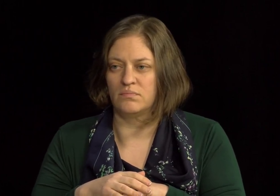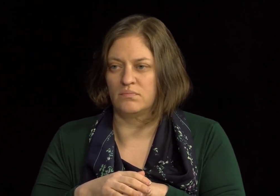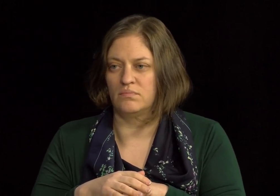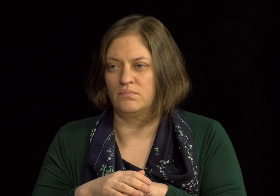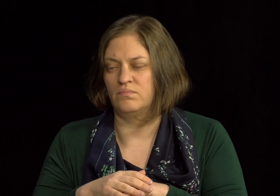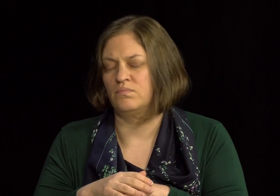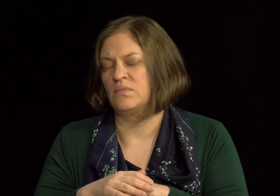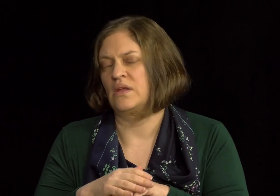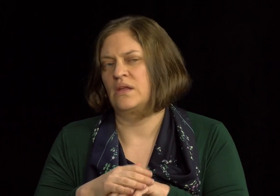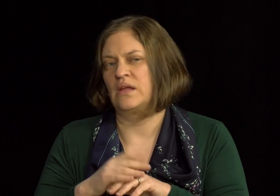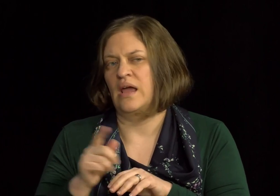that the captions can be created.